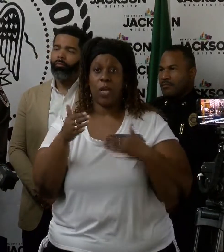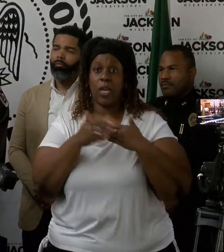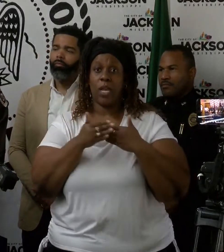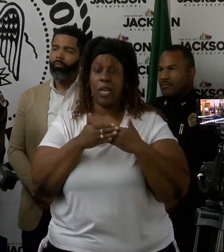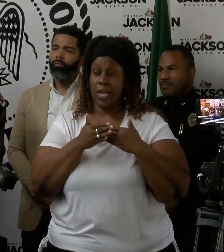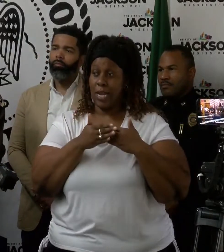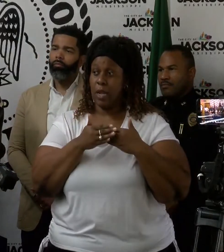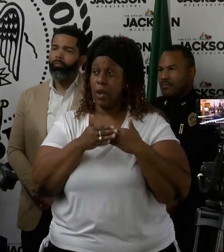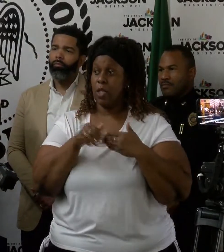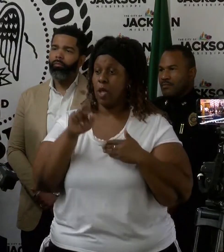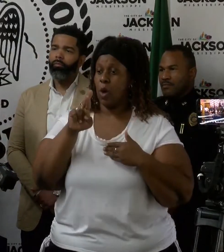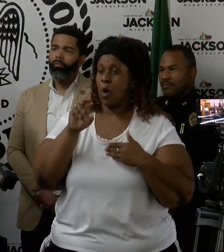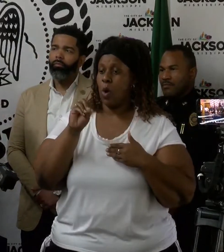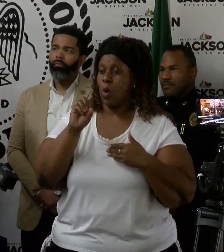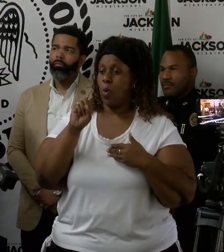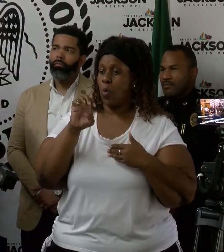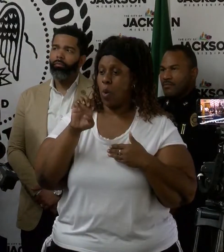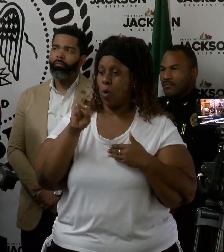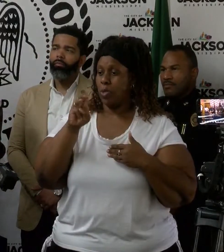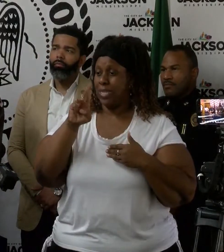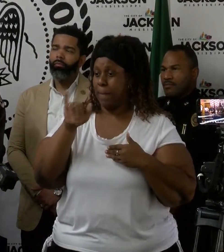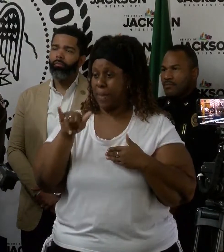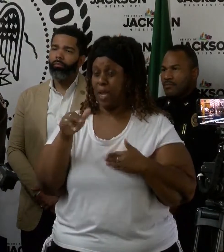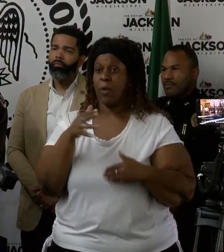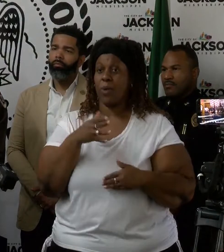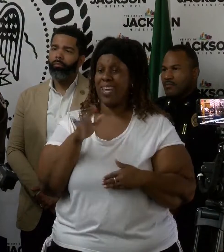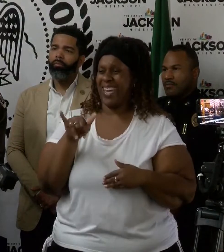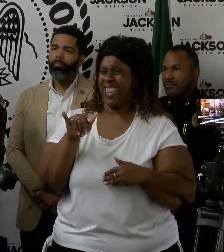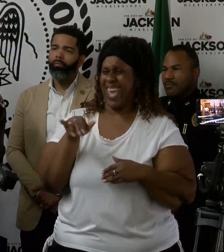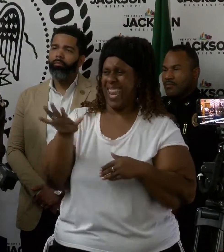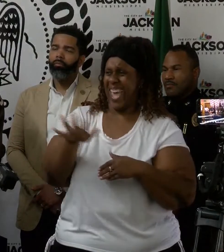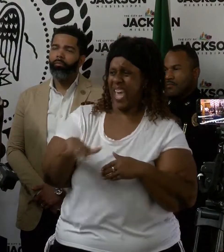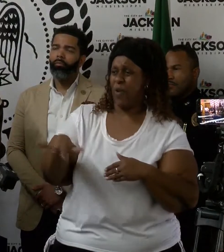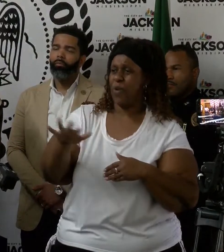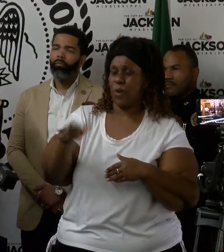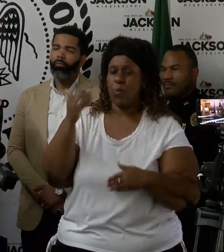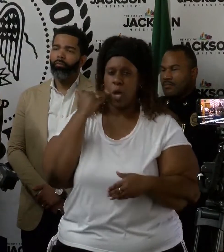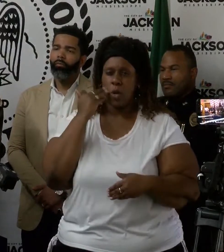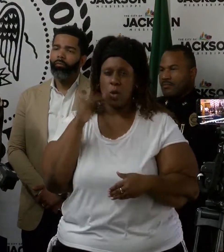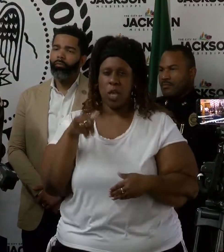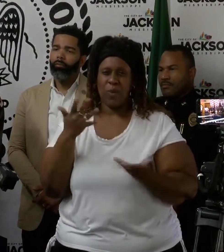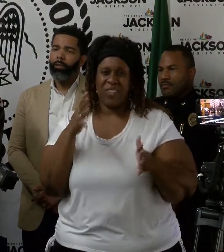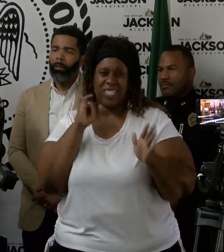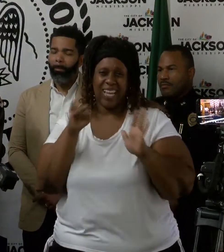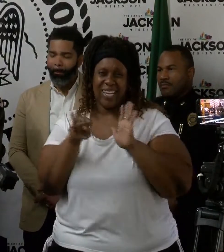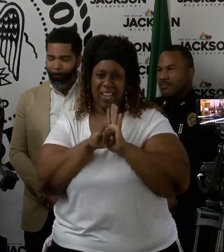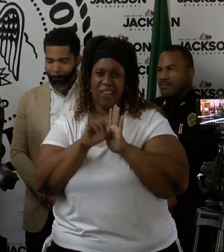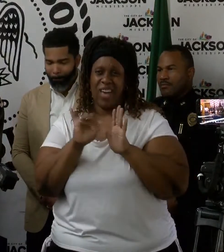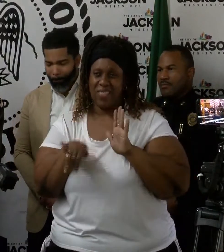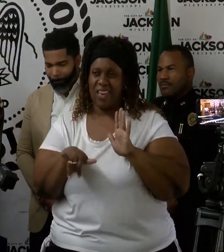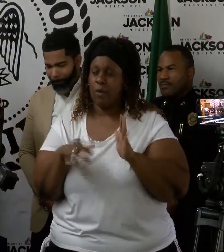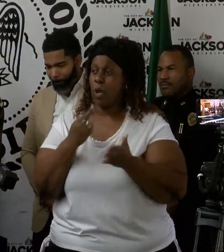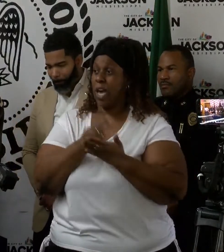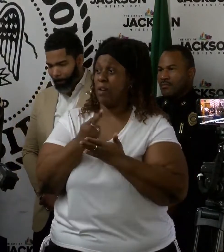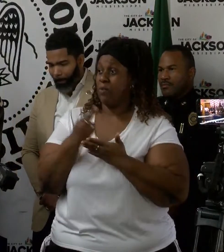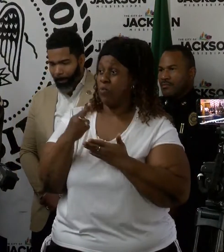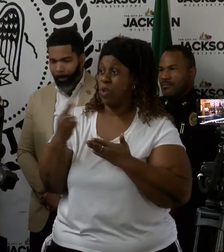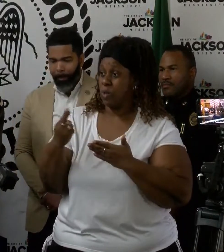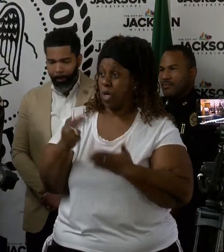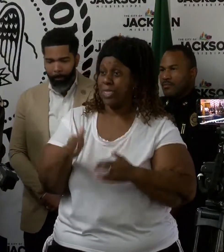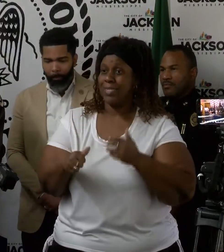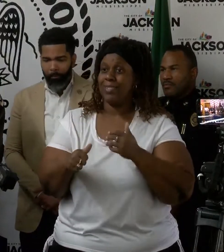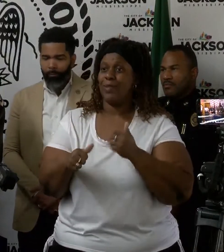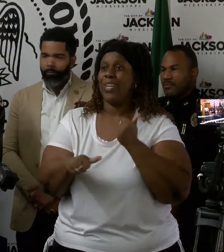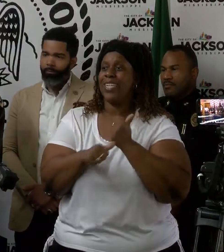Rosemary and Marble Monkey area as well. We've identified resources to be able to assist